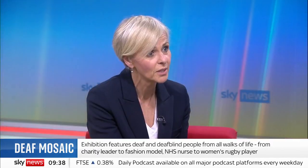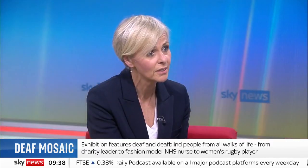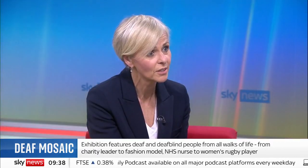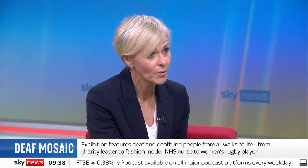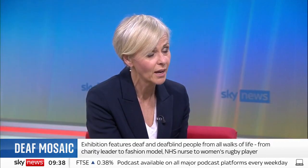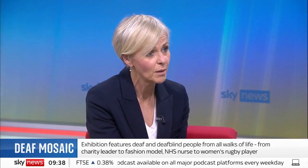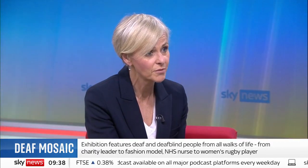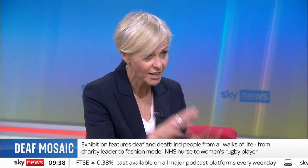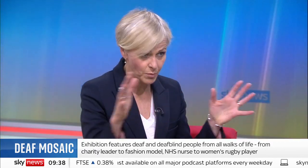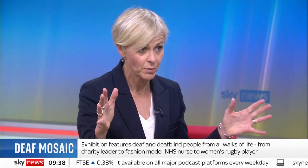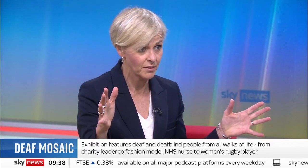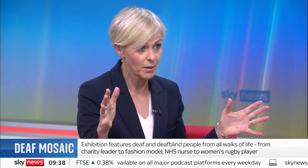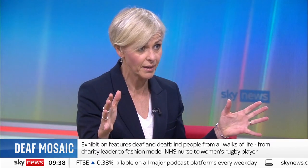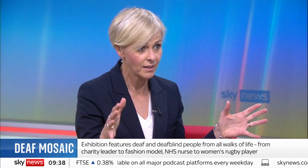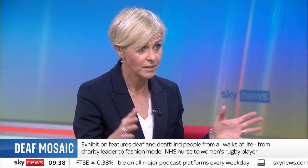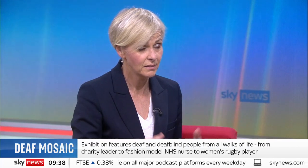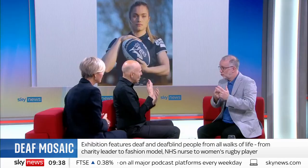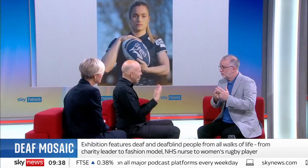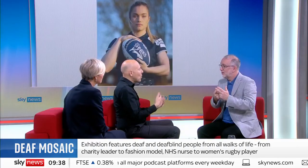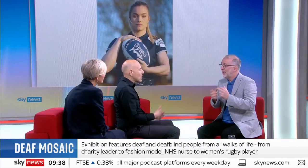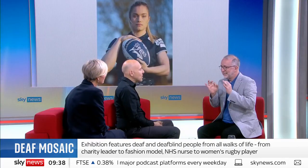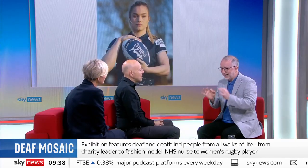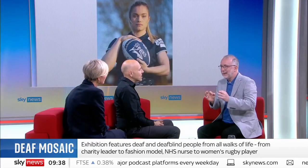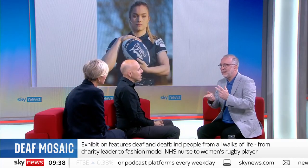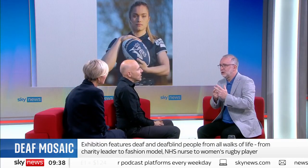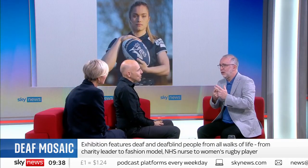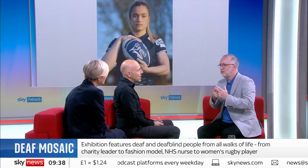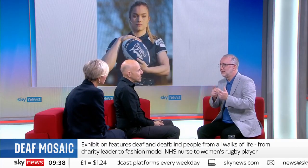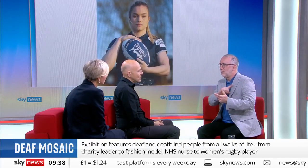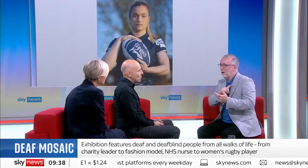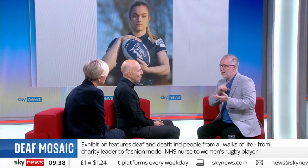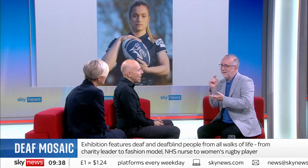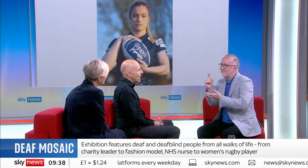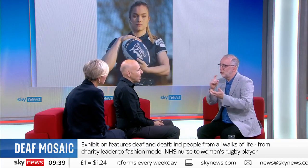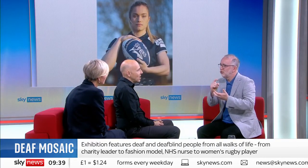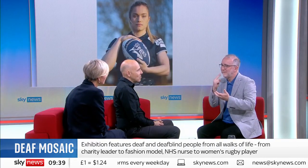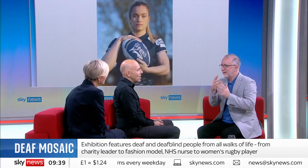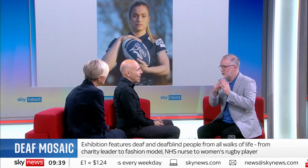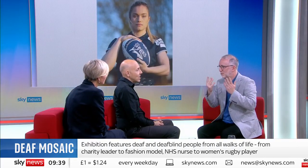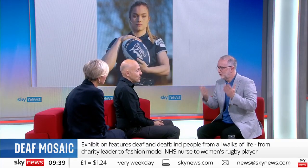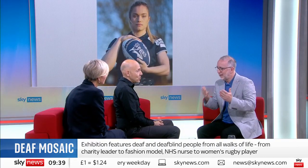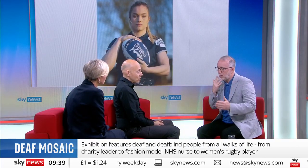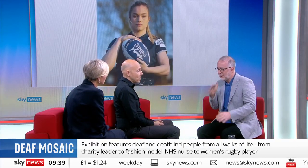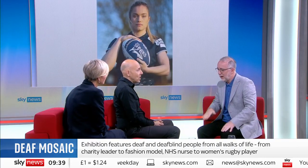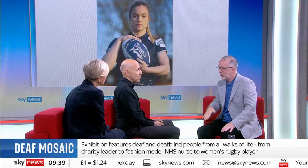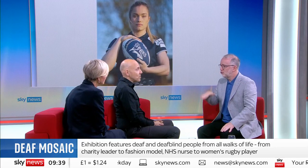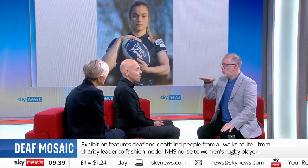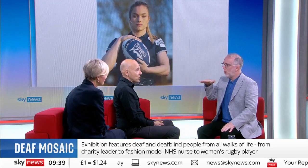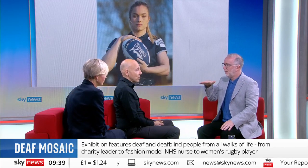were growing up, deaf people in the public eye? Well, I think that is another reason why, as a photographer, I've photographed